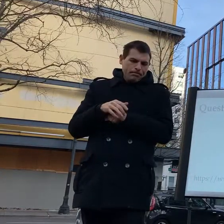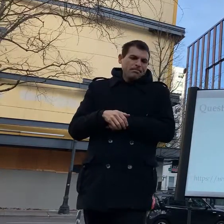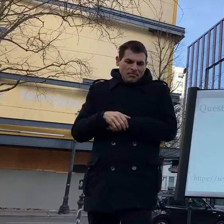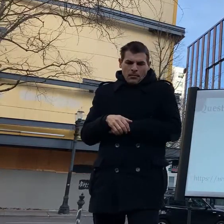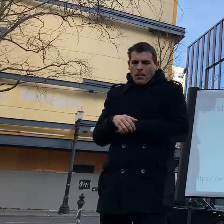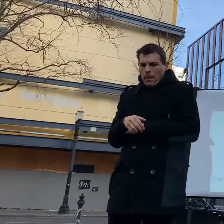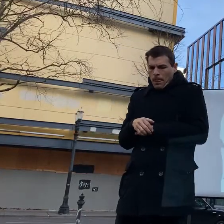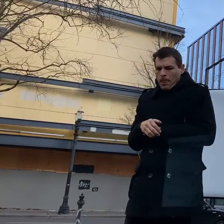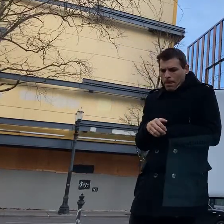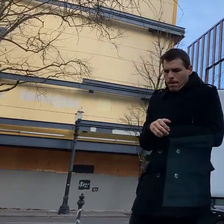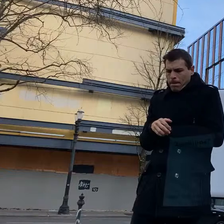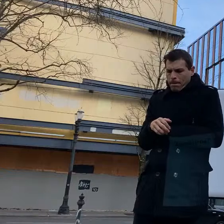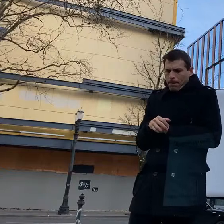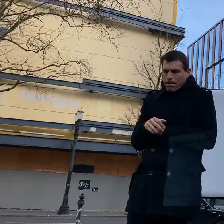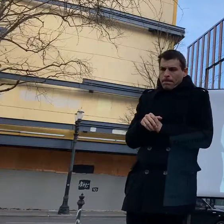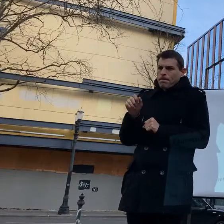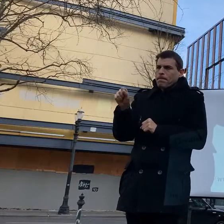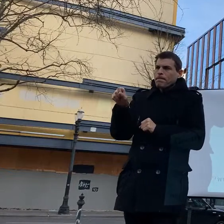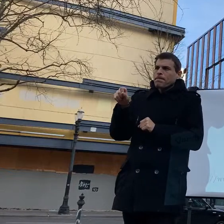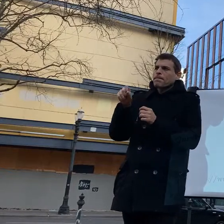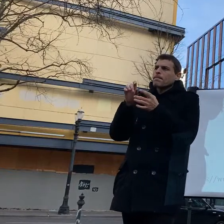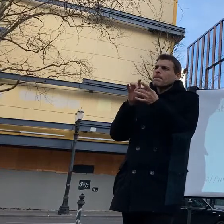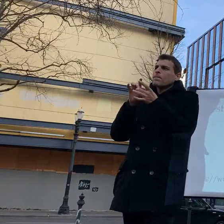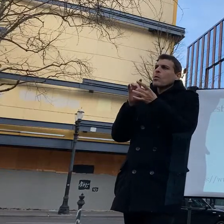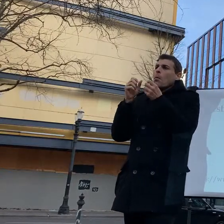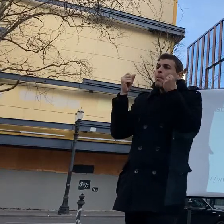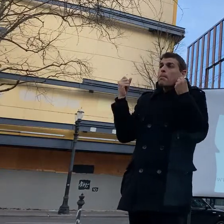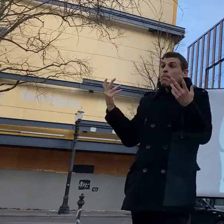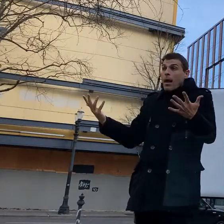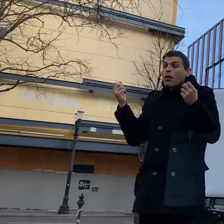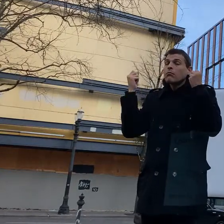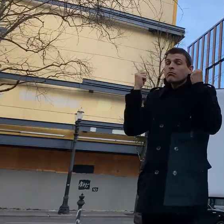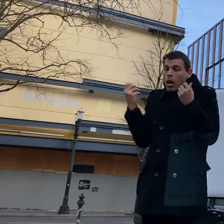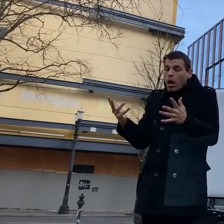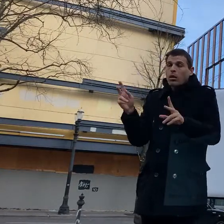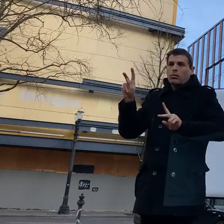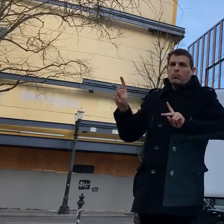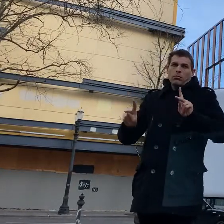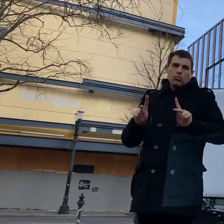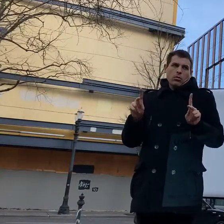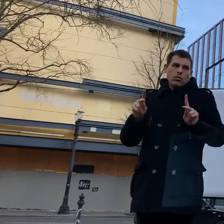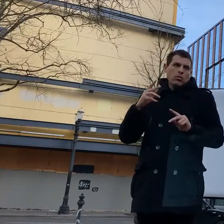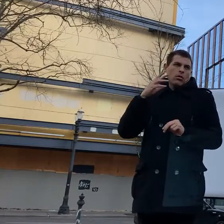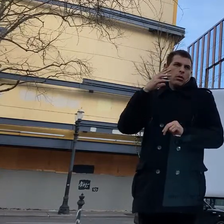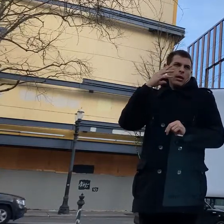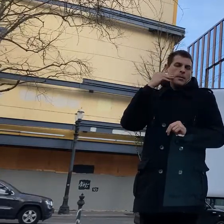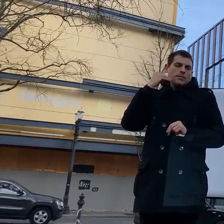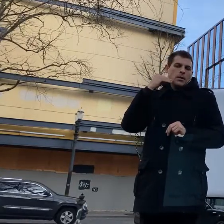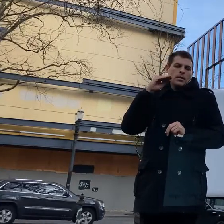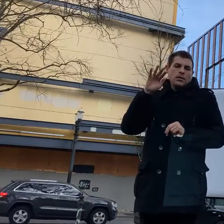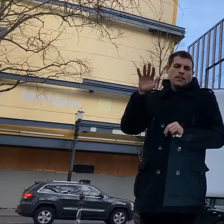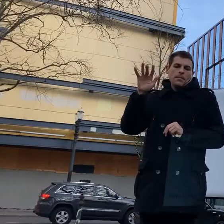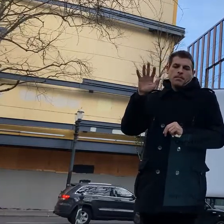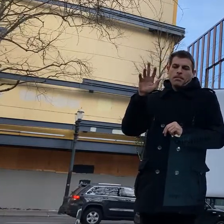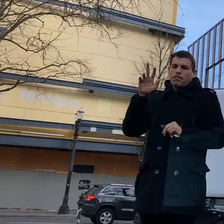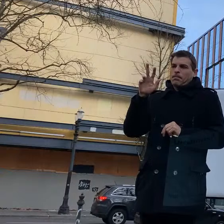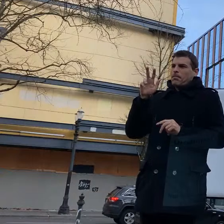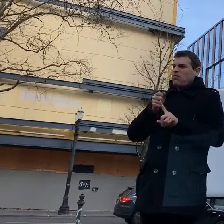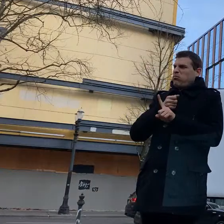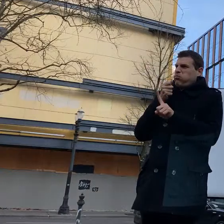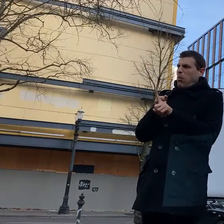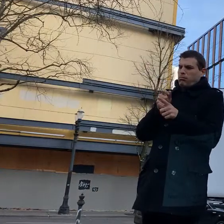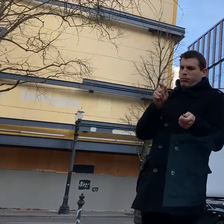which means it messes with the hormone cycle of mammals this was shown in rats in the 1970s so